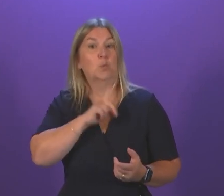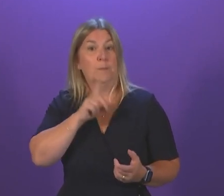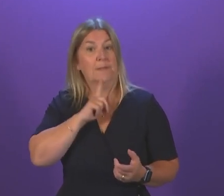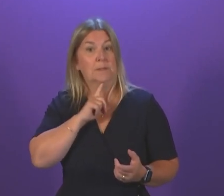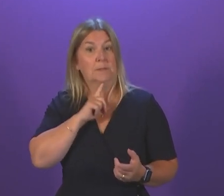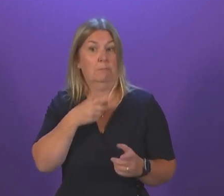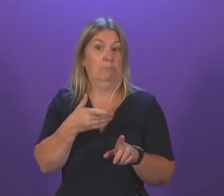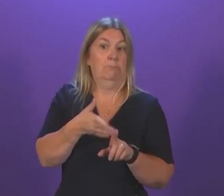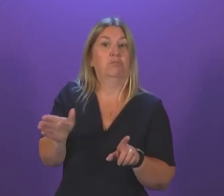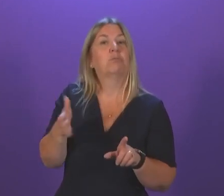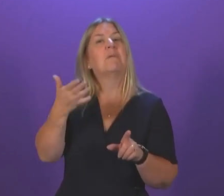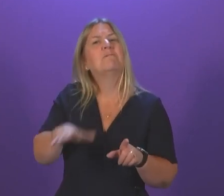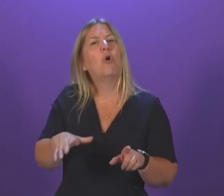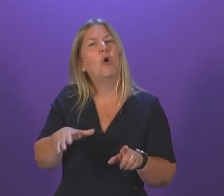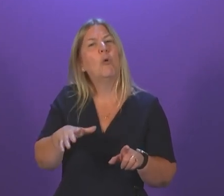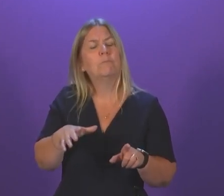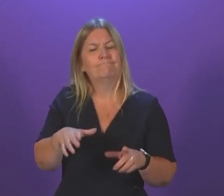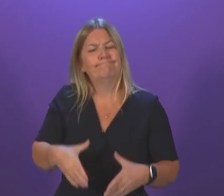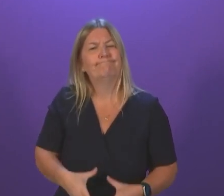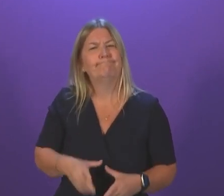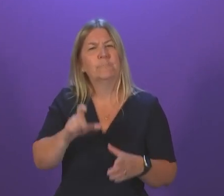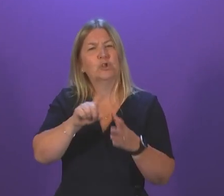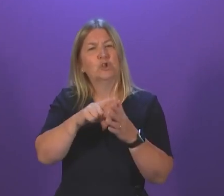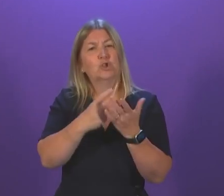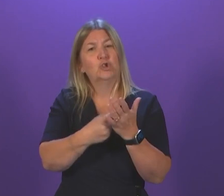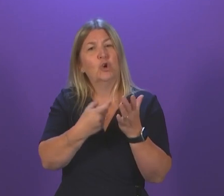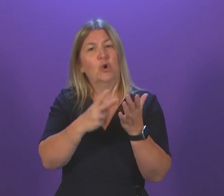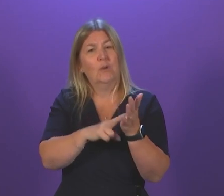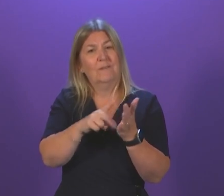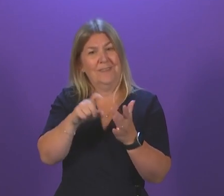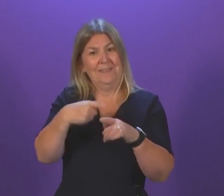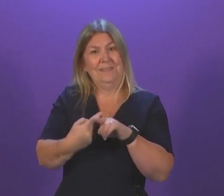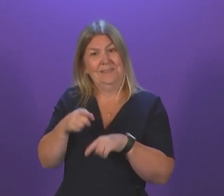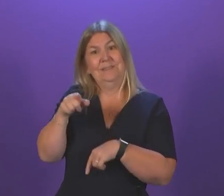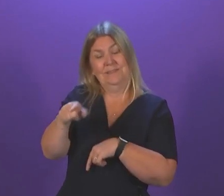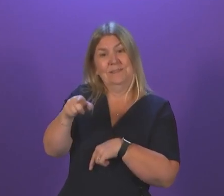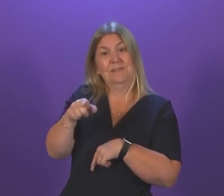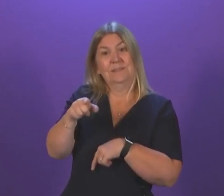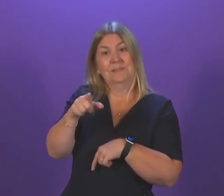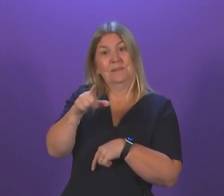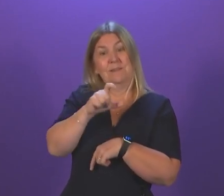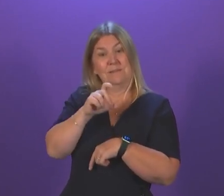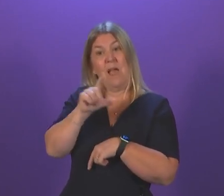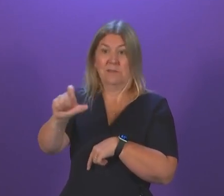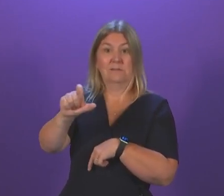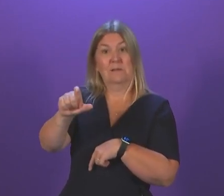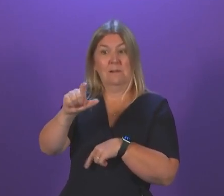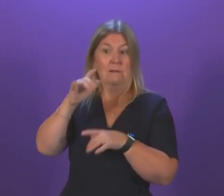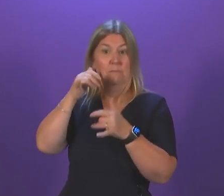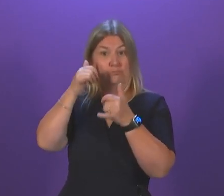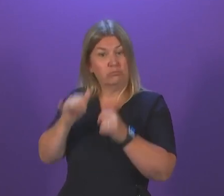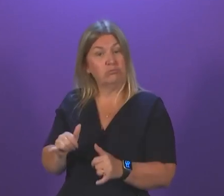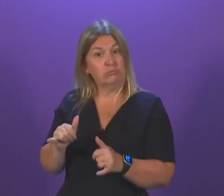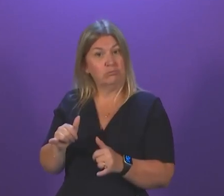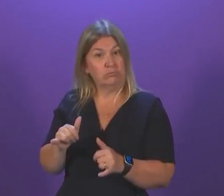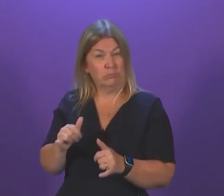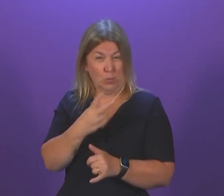Scotland's cervical cancer screening programme. Tragically, lives were lost as a result of that. Of all of the services that